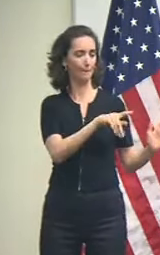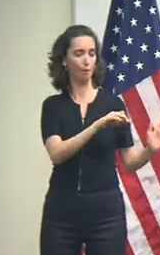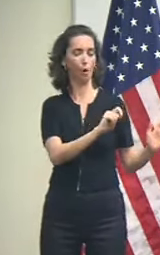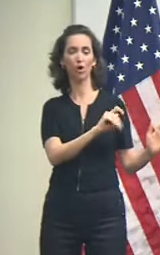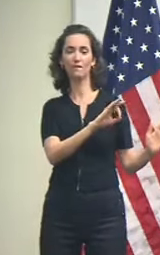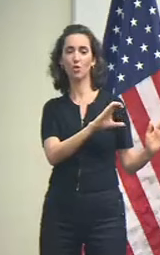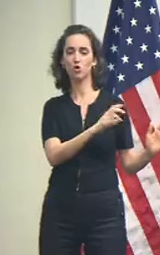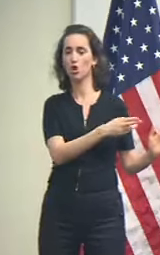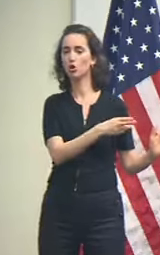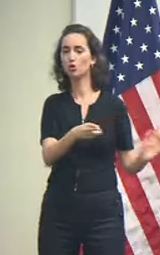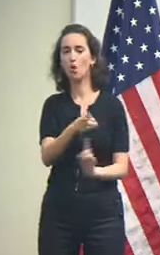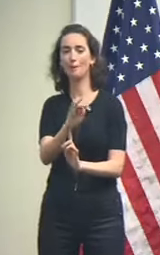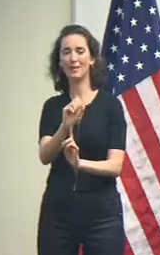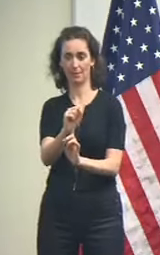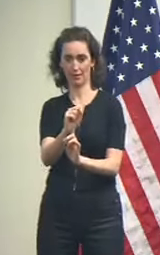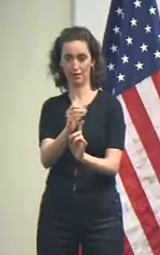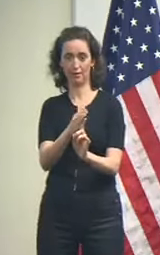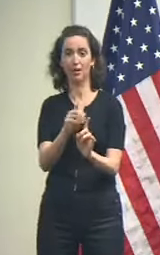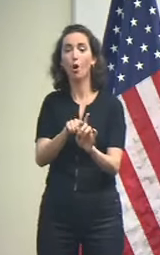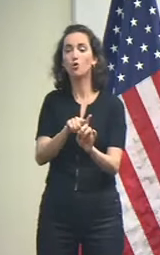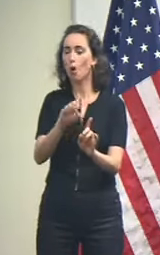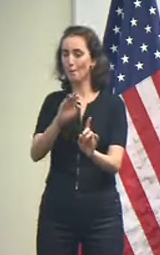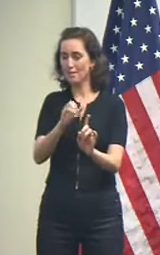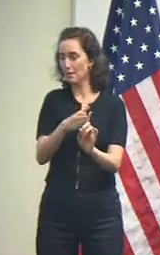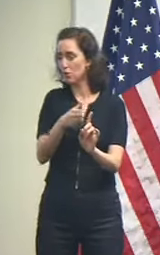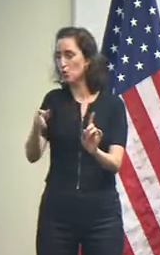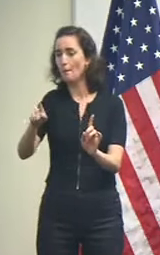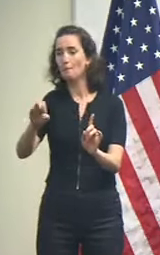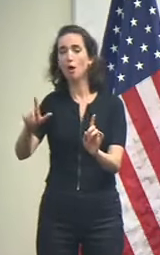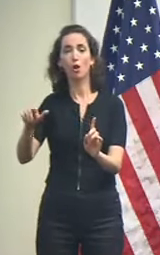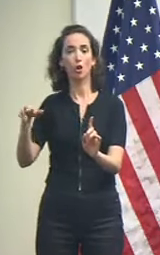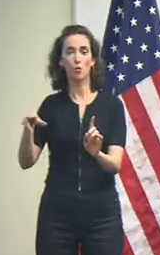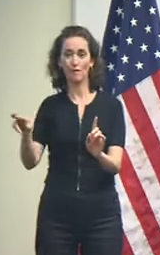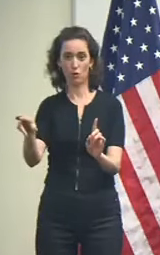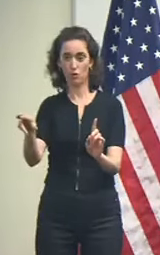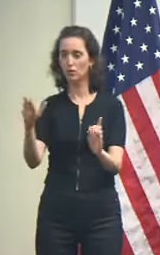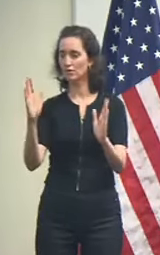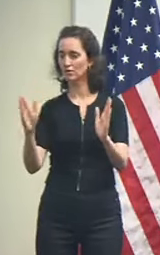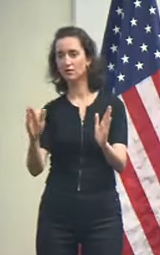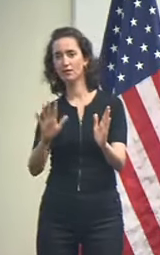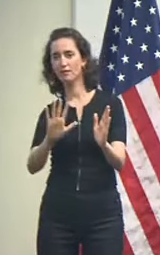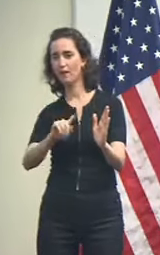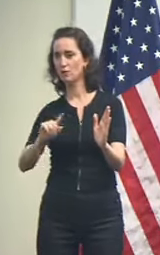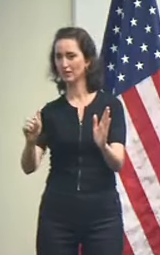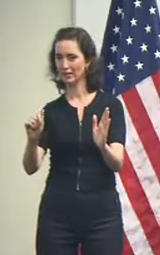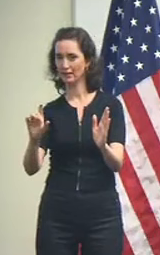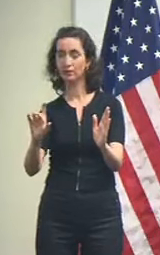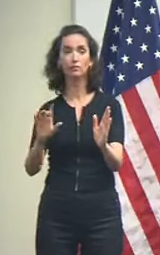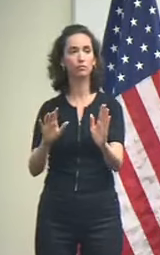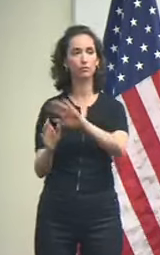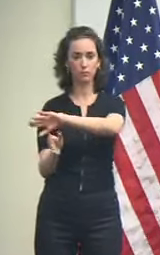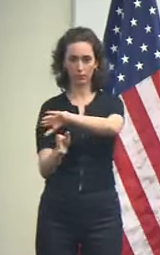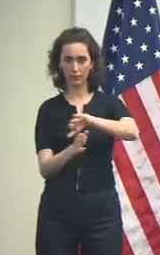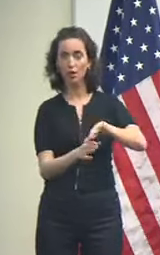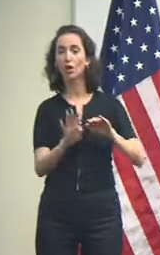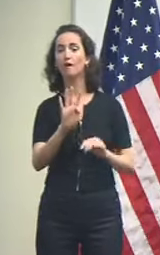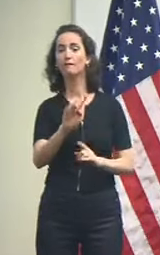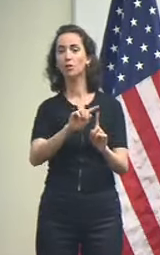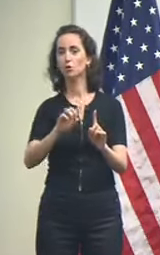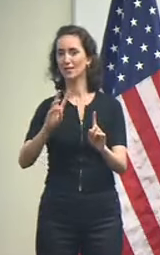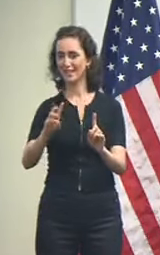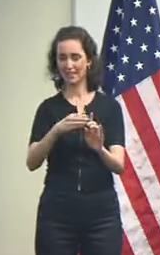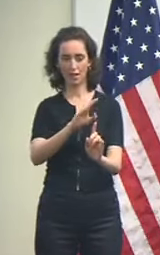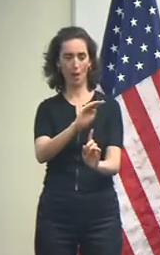7 feet from the Mississippi River to the Pearl River, and that includes all of Lake Bourne, 4 to 6 feet from